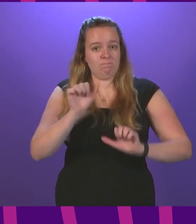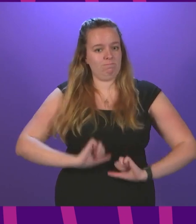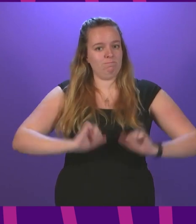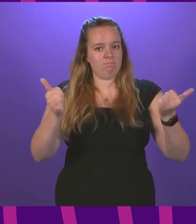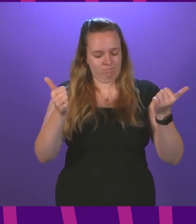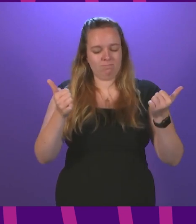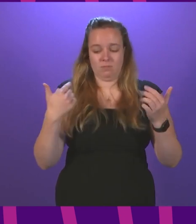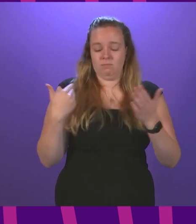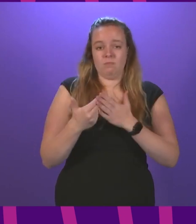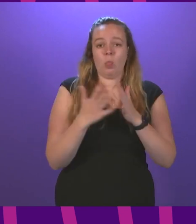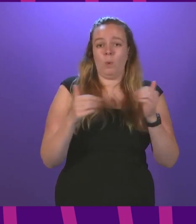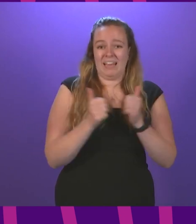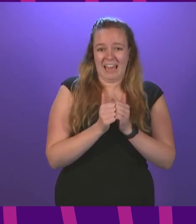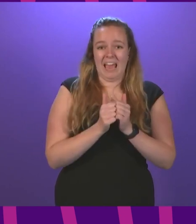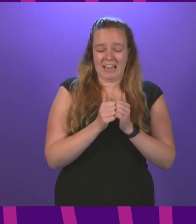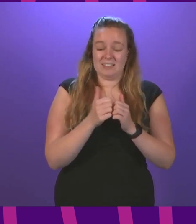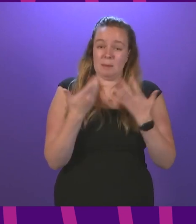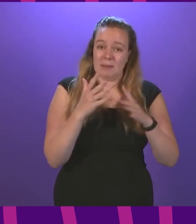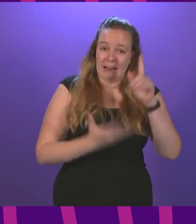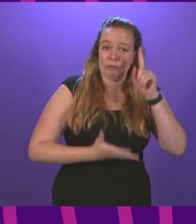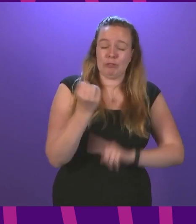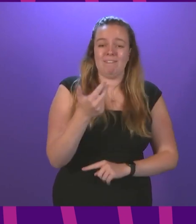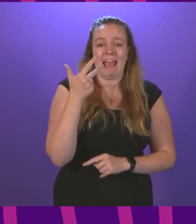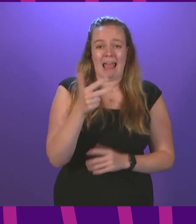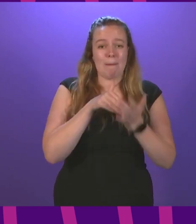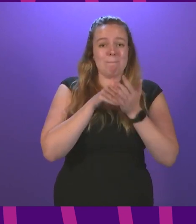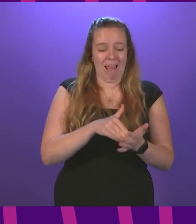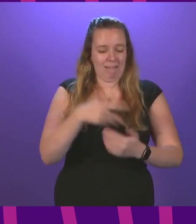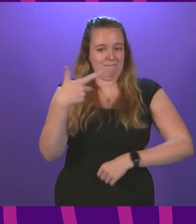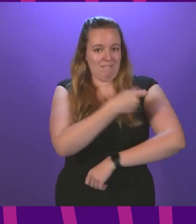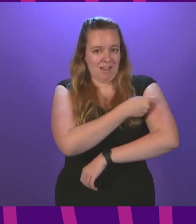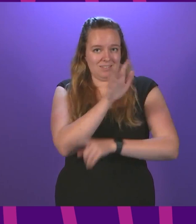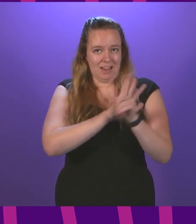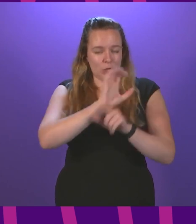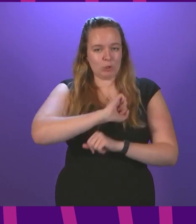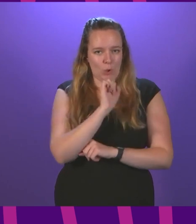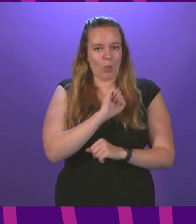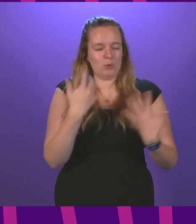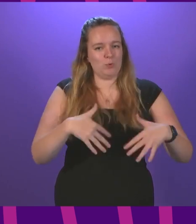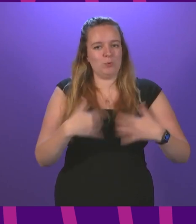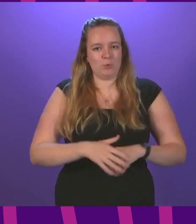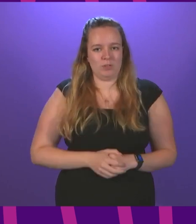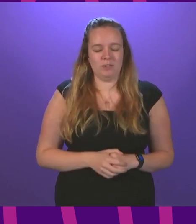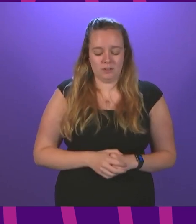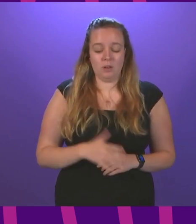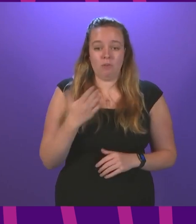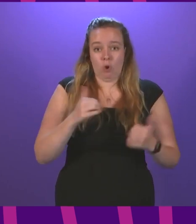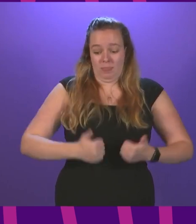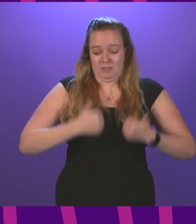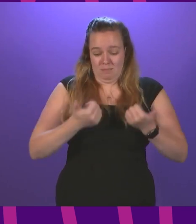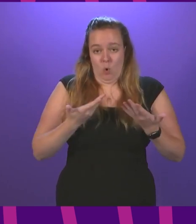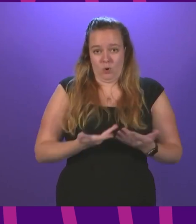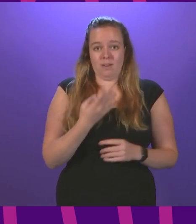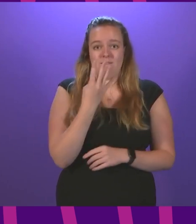progress. Over the weekend, the milestone of 8 million vaccinations in Scotland was reached. As of this morning,